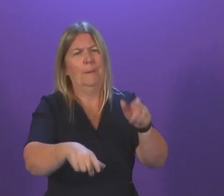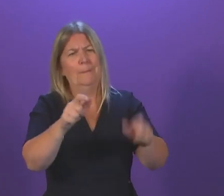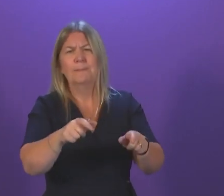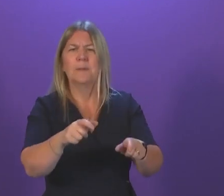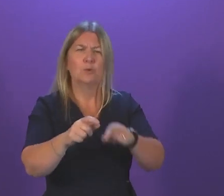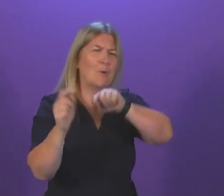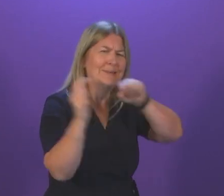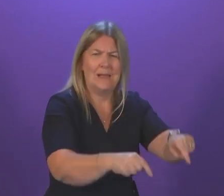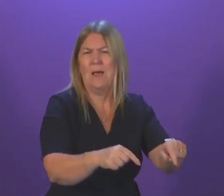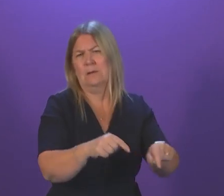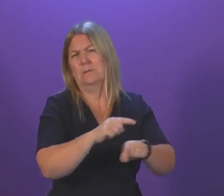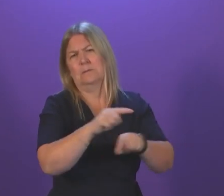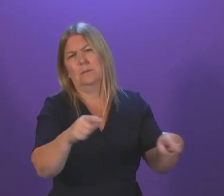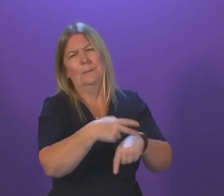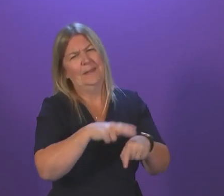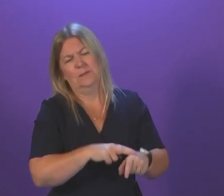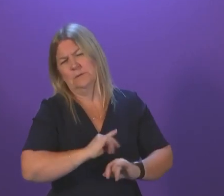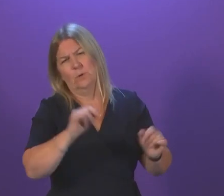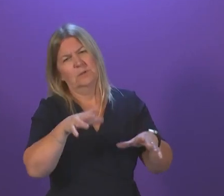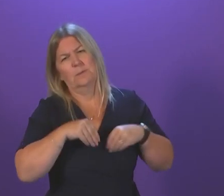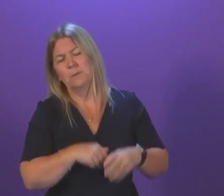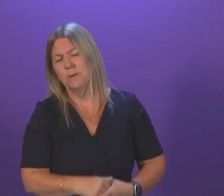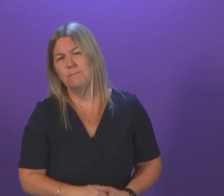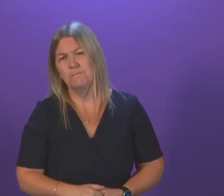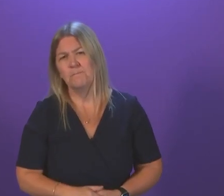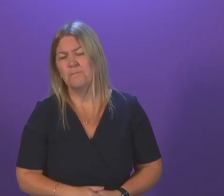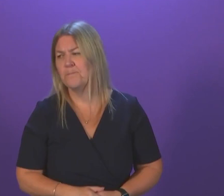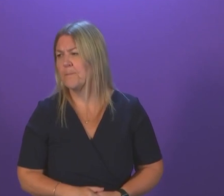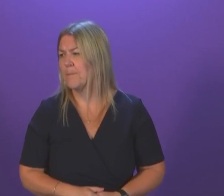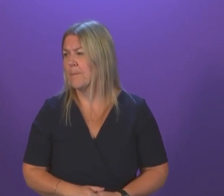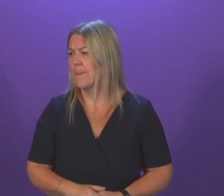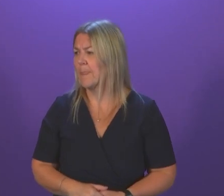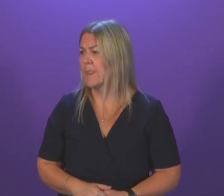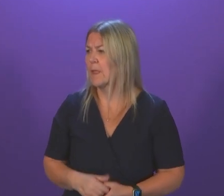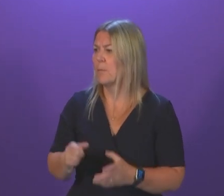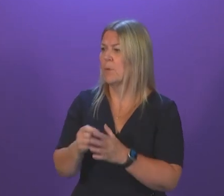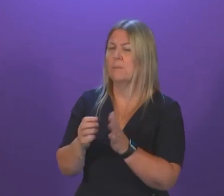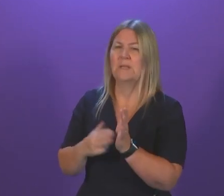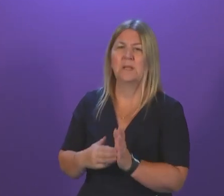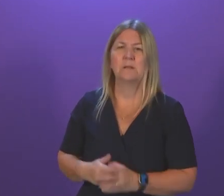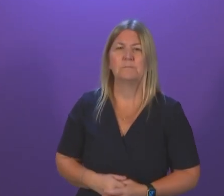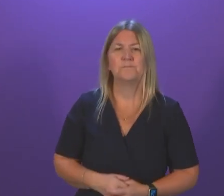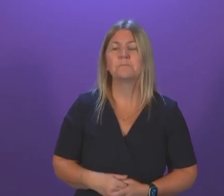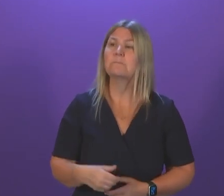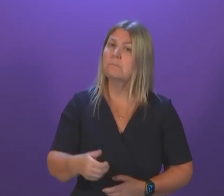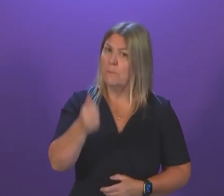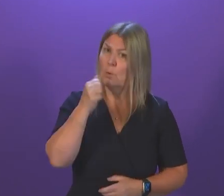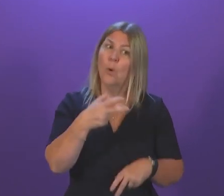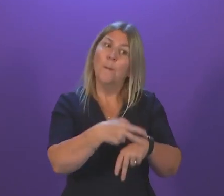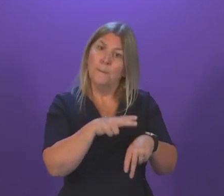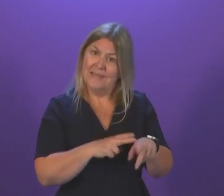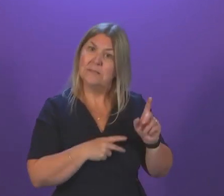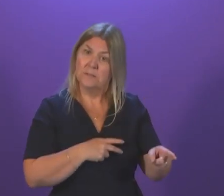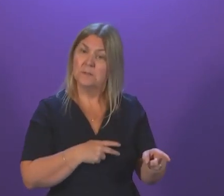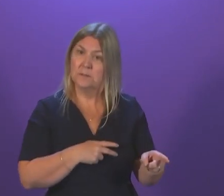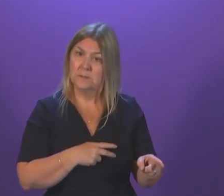attack our police officers. Holly McNeill. Thank you. As we all know, police officers have served their country during the pandemic